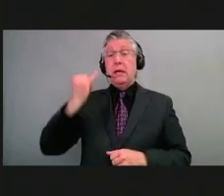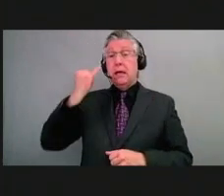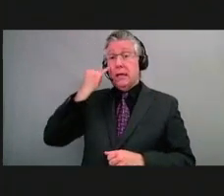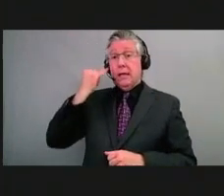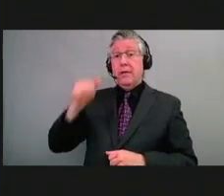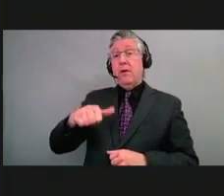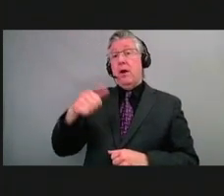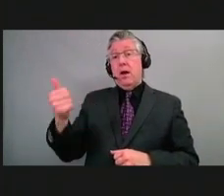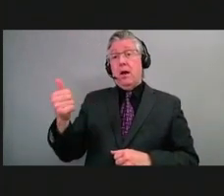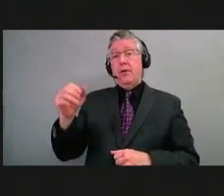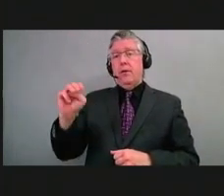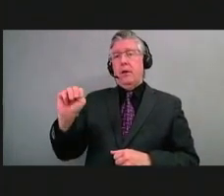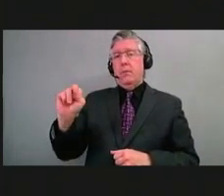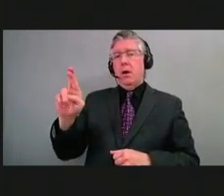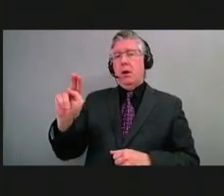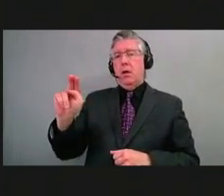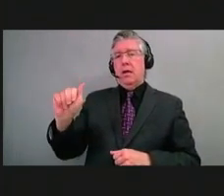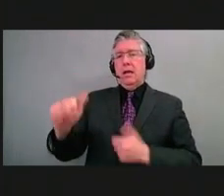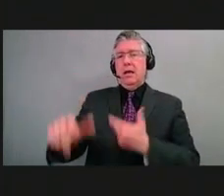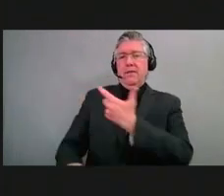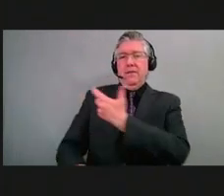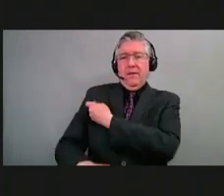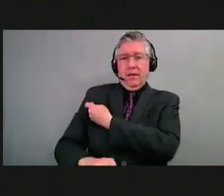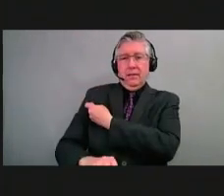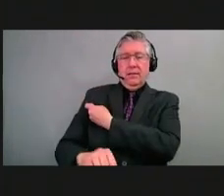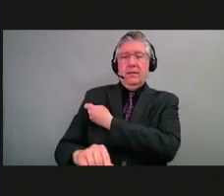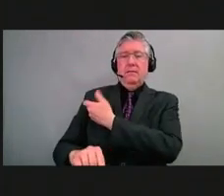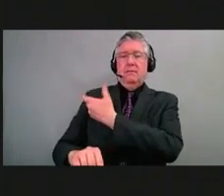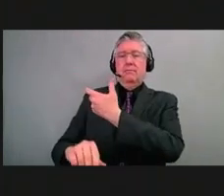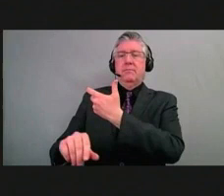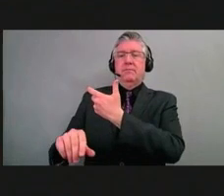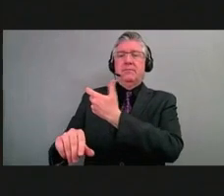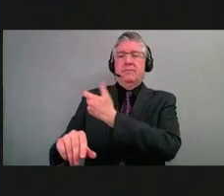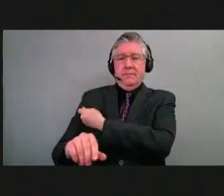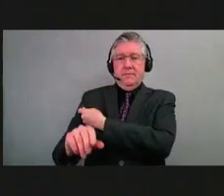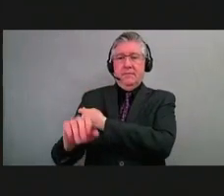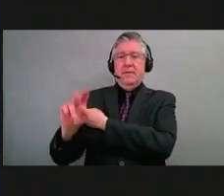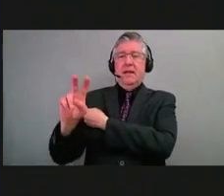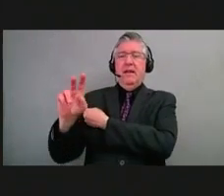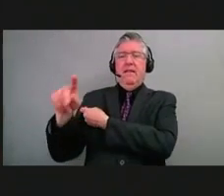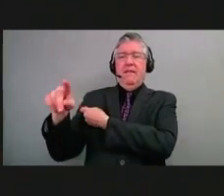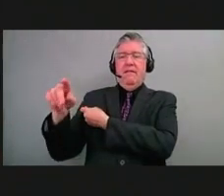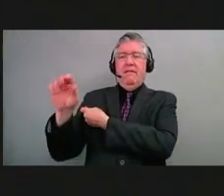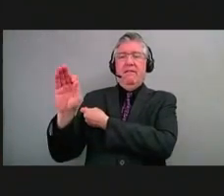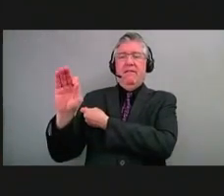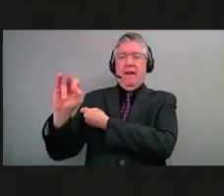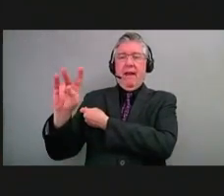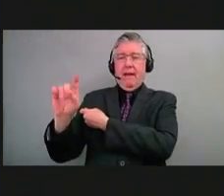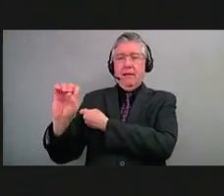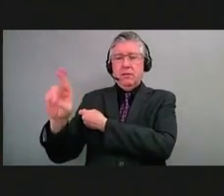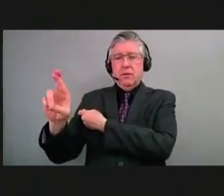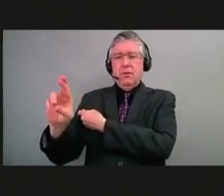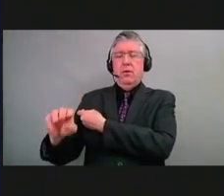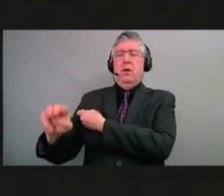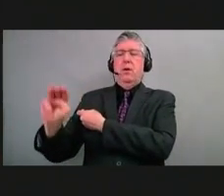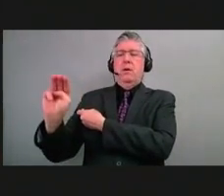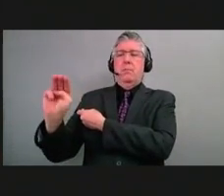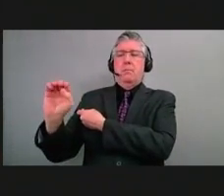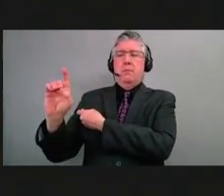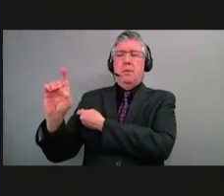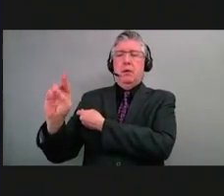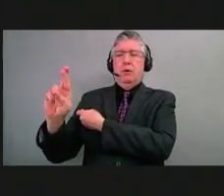one of the mRNA vaccines, the Pfizer or the Moderna. And while we are doing well, as of